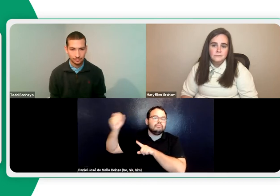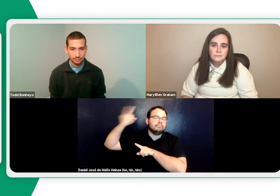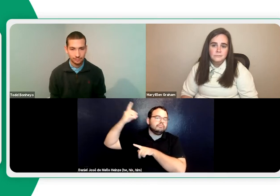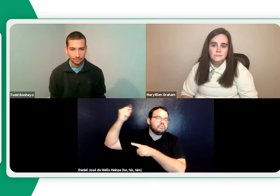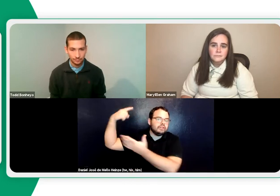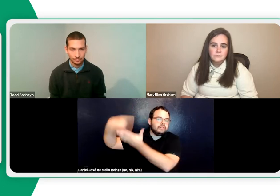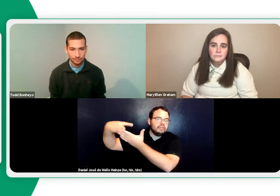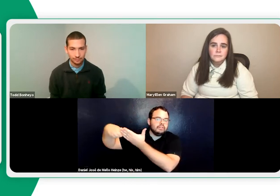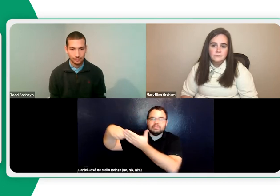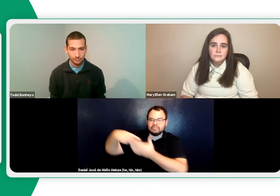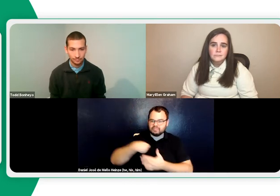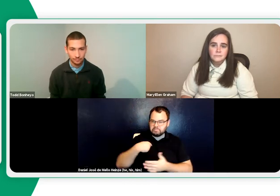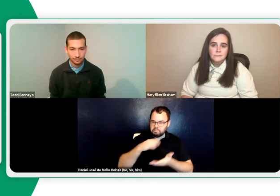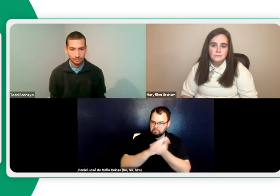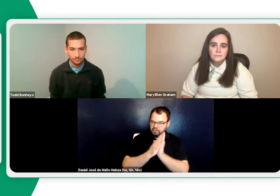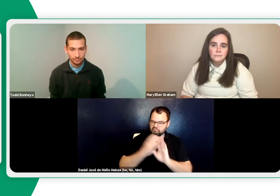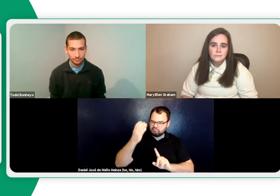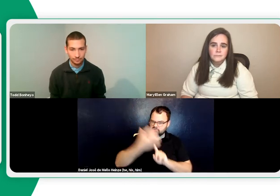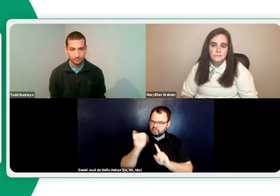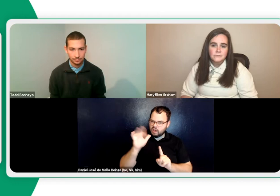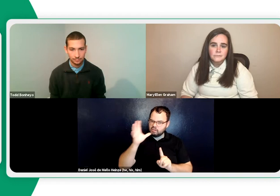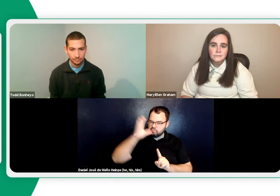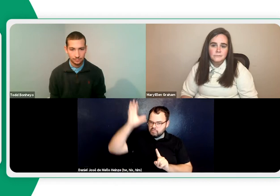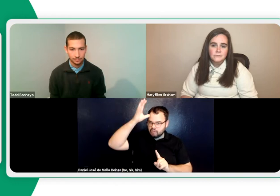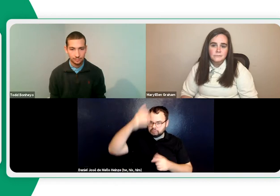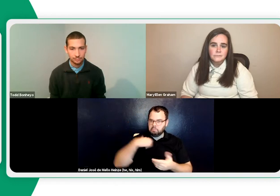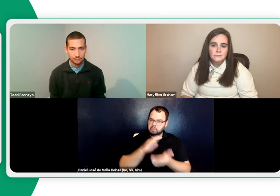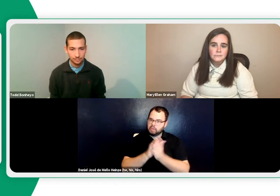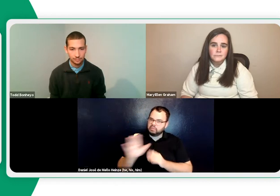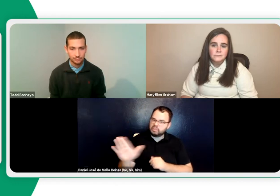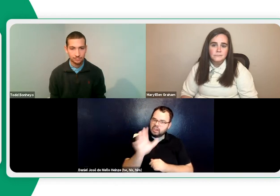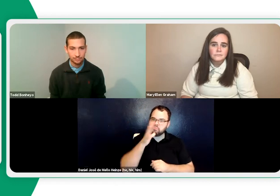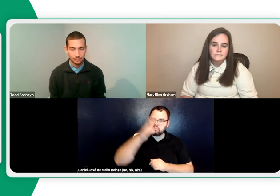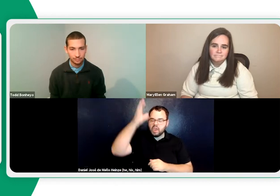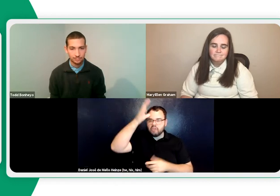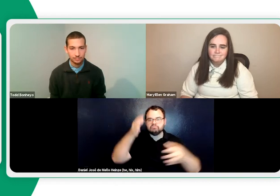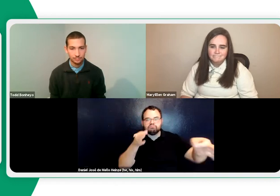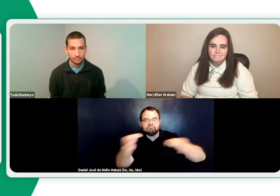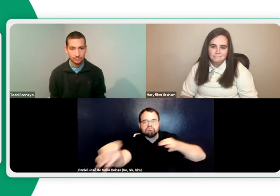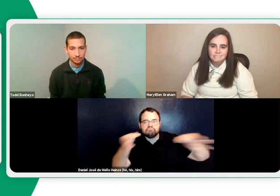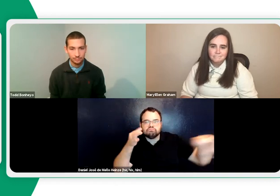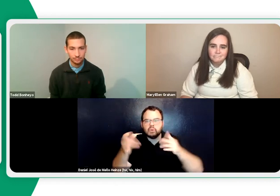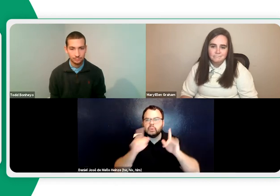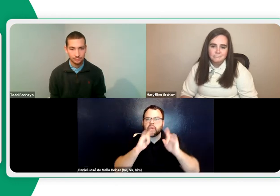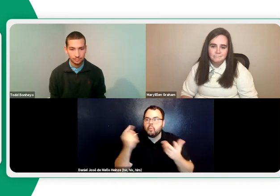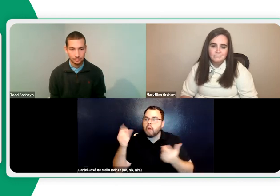you know, do the shopping. And where children are hearing, they have that